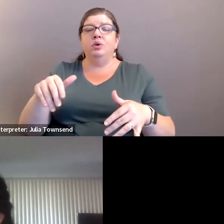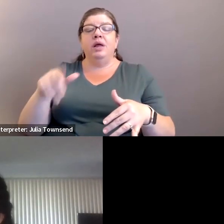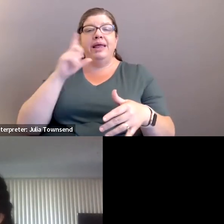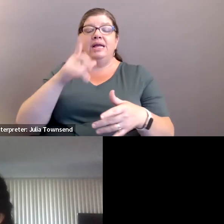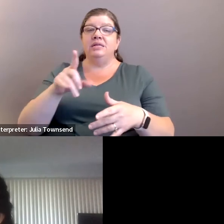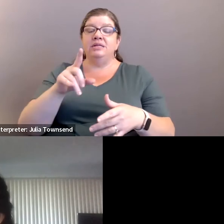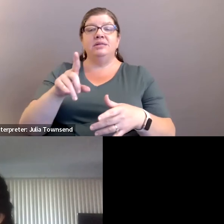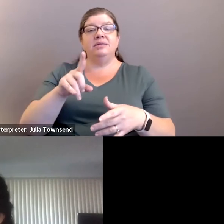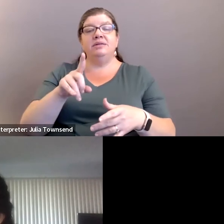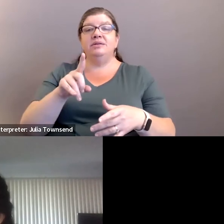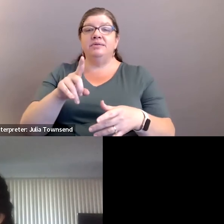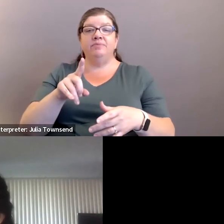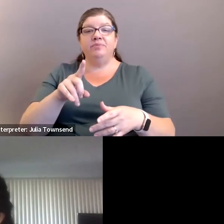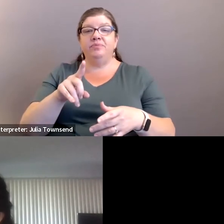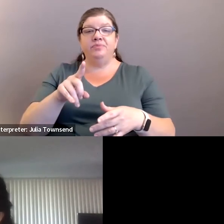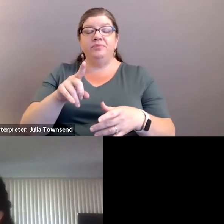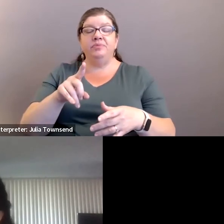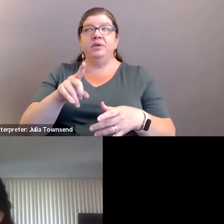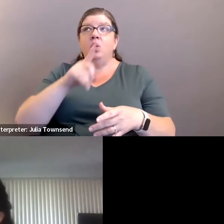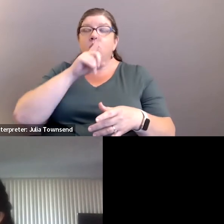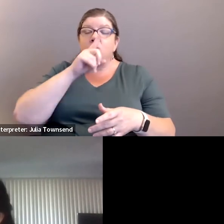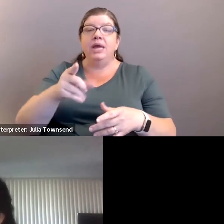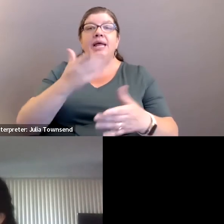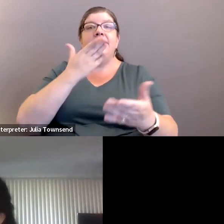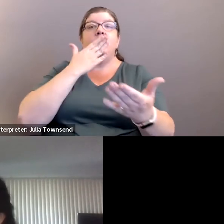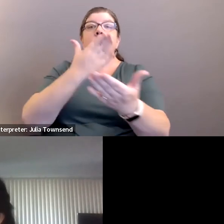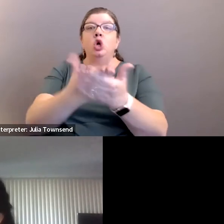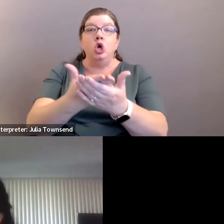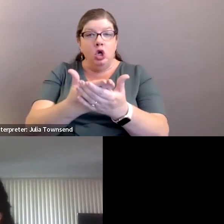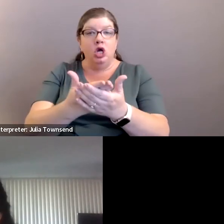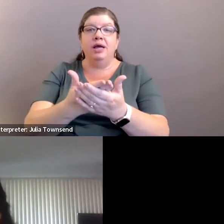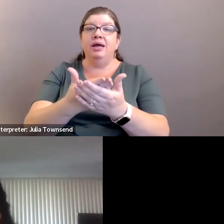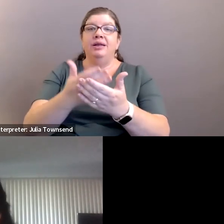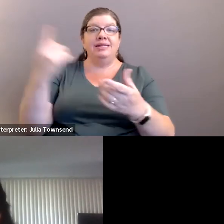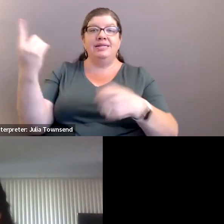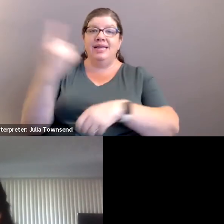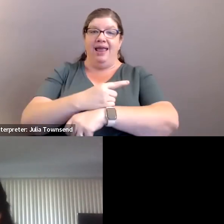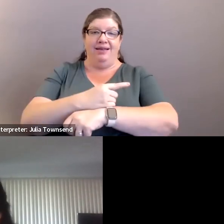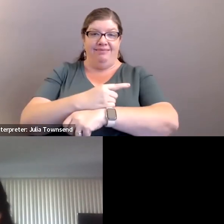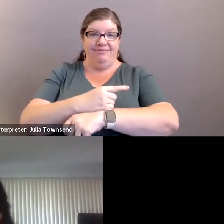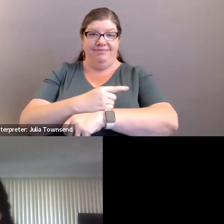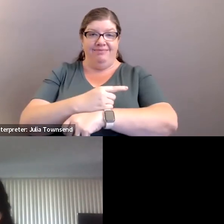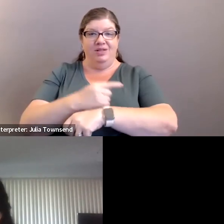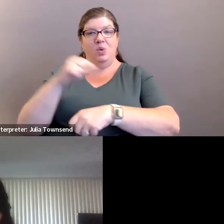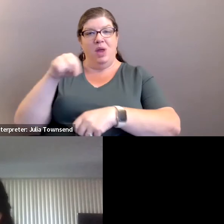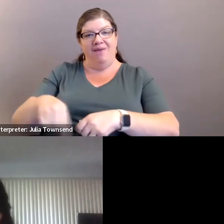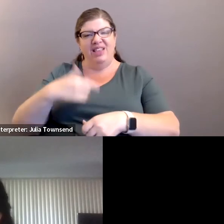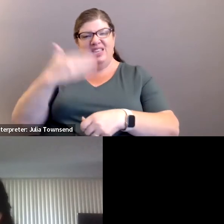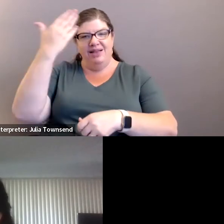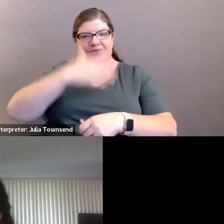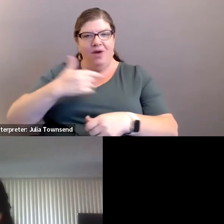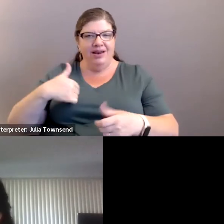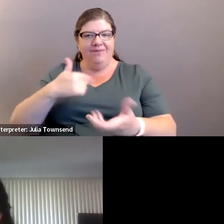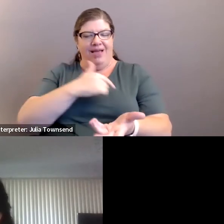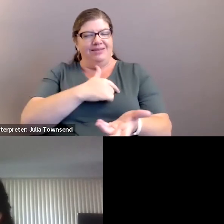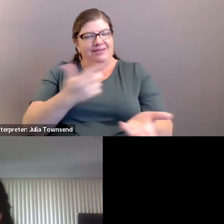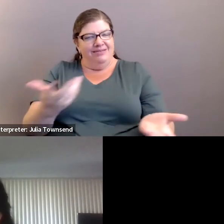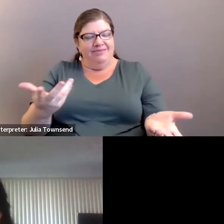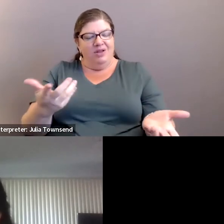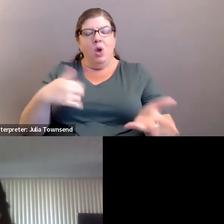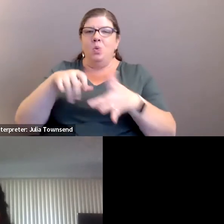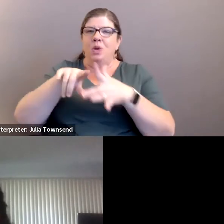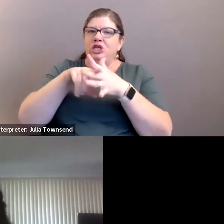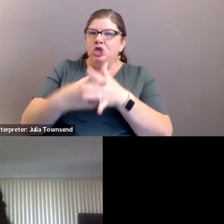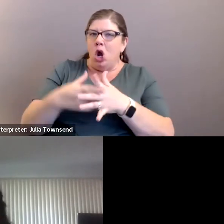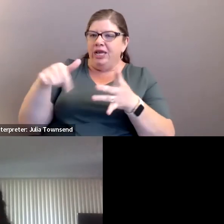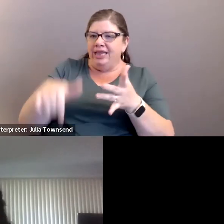it's a it's it's a really good day to have this in front of us it's we